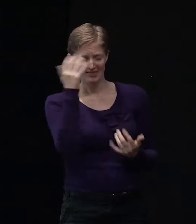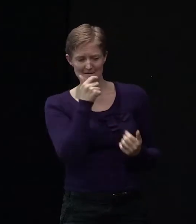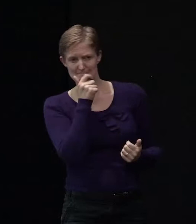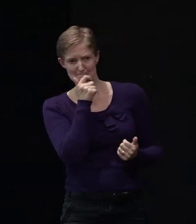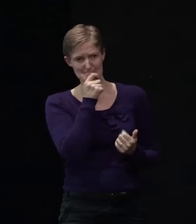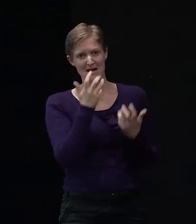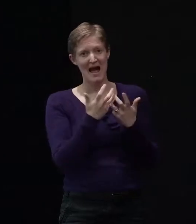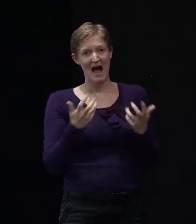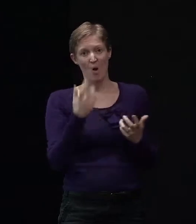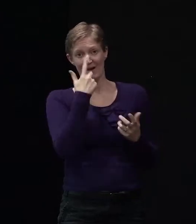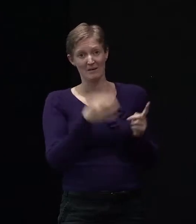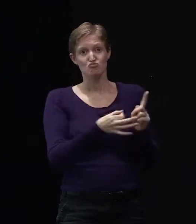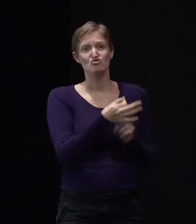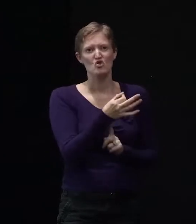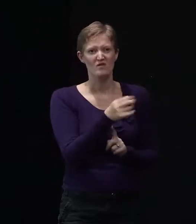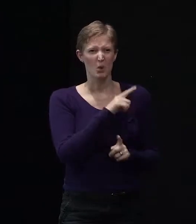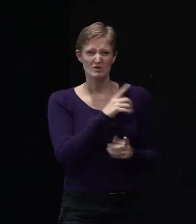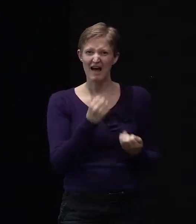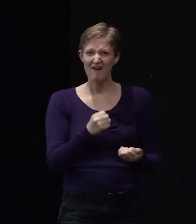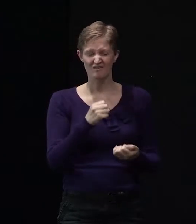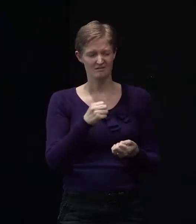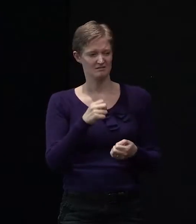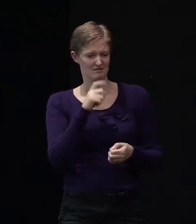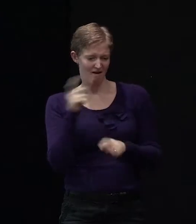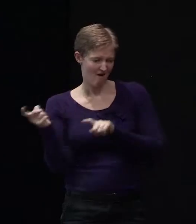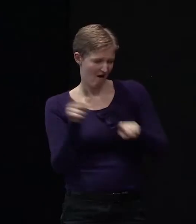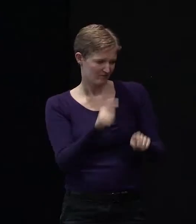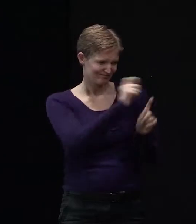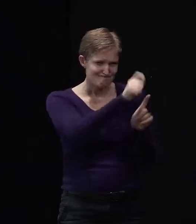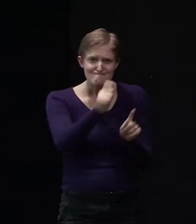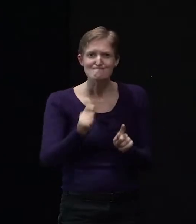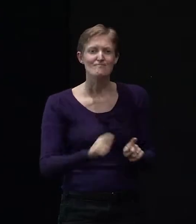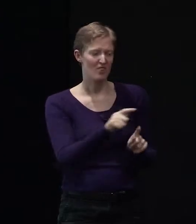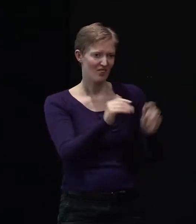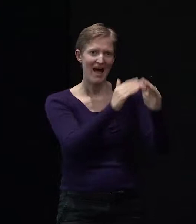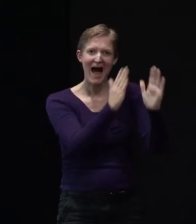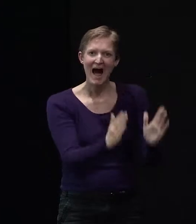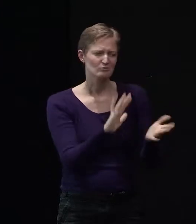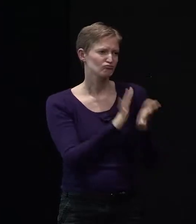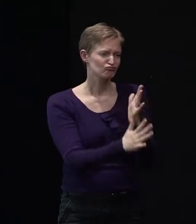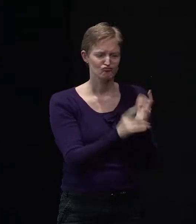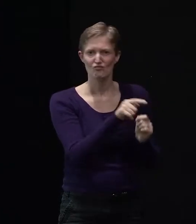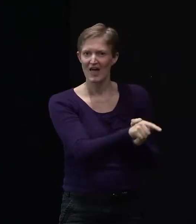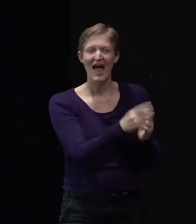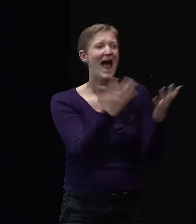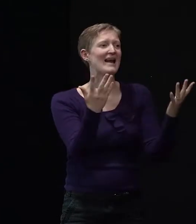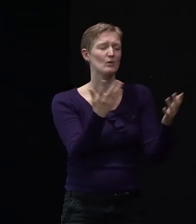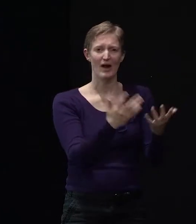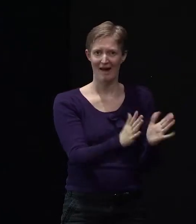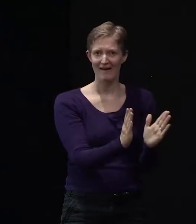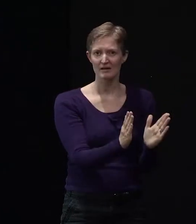possible. While their house is being repaired, while your house is being disrupted because there's work going on, it's a good